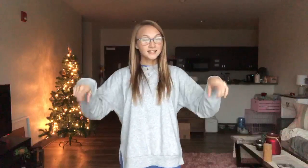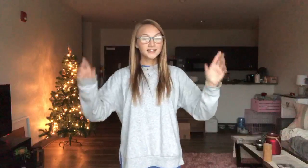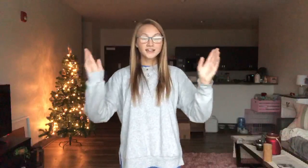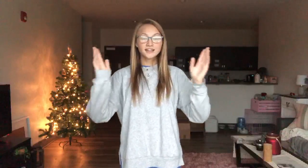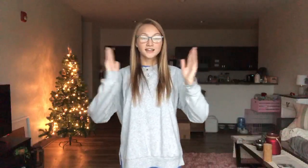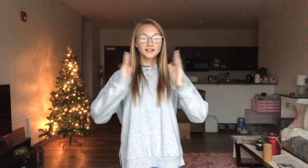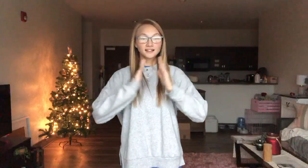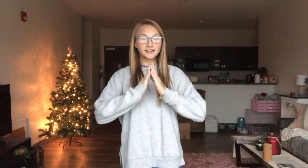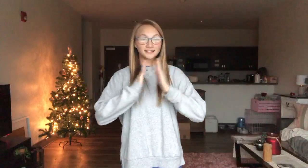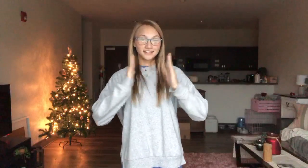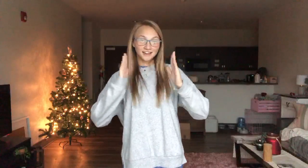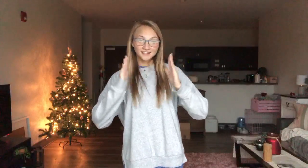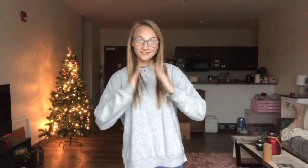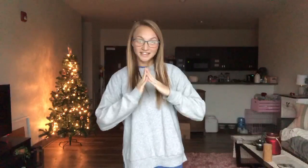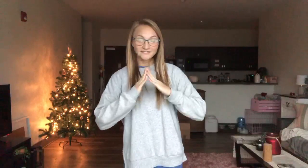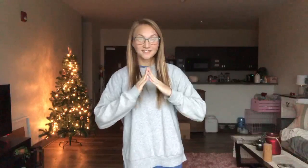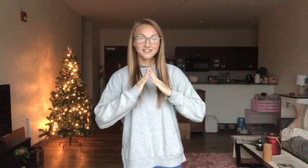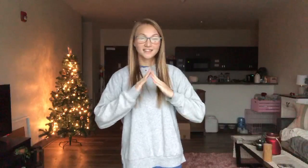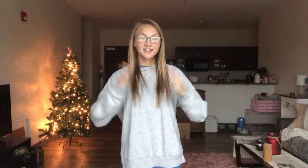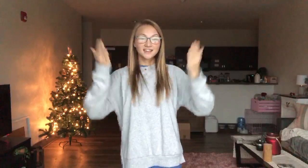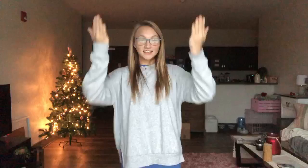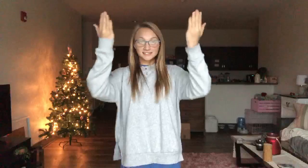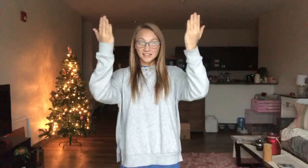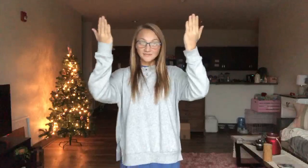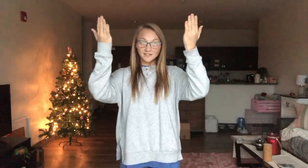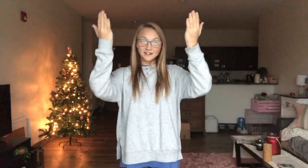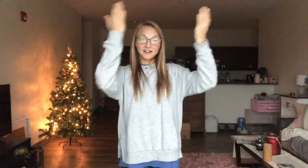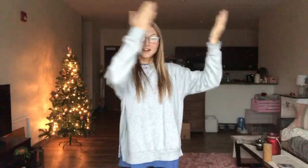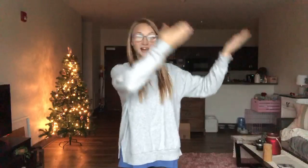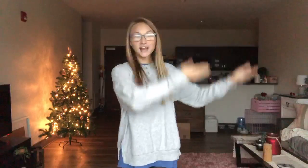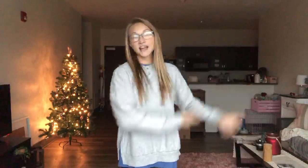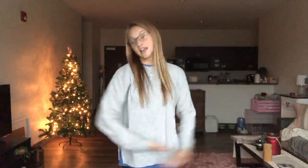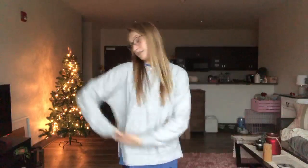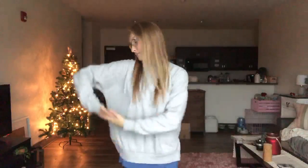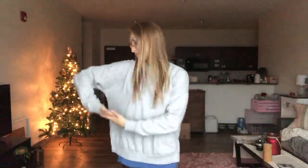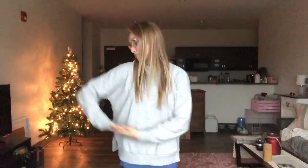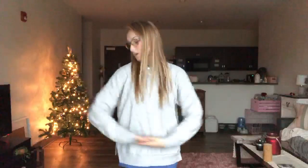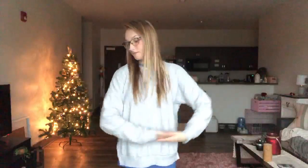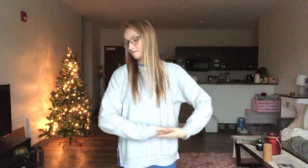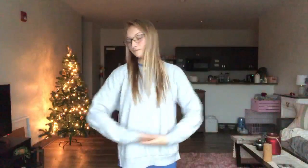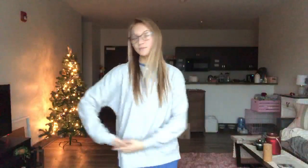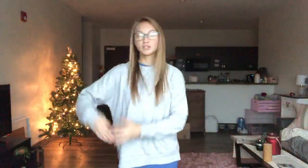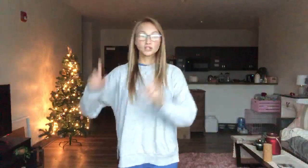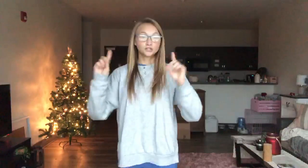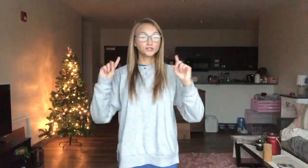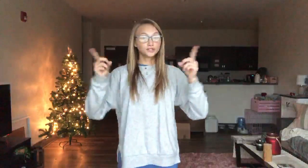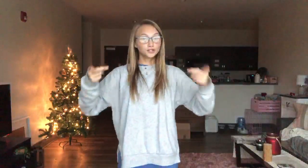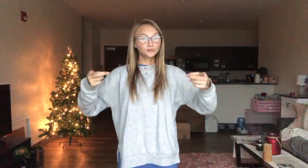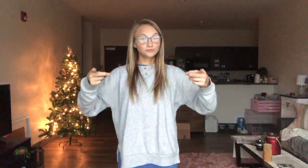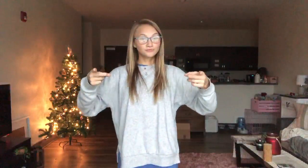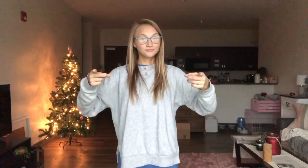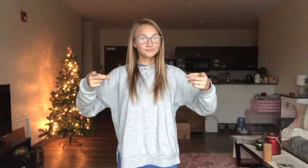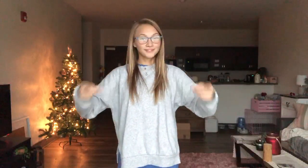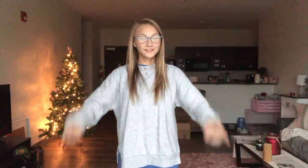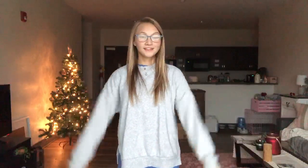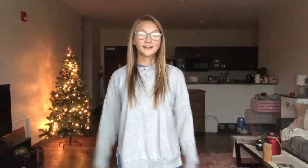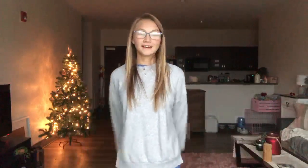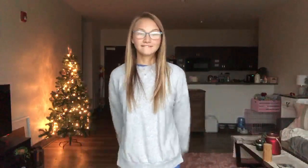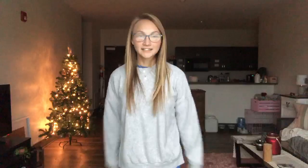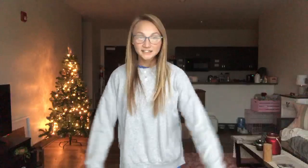Today, in the town of David, a savior has been born to you. Alright, that's